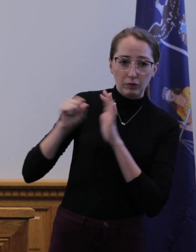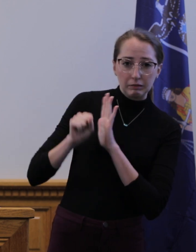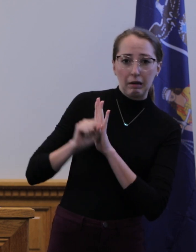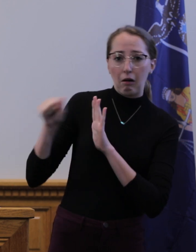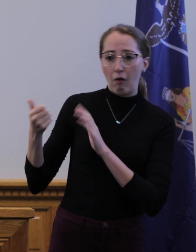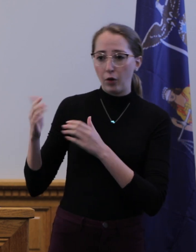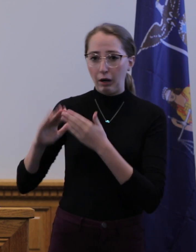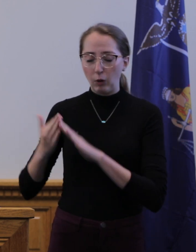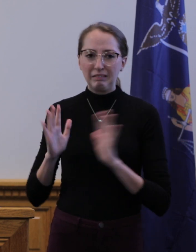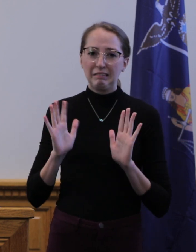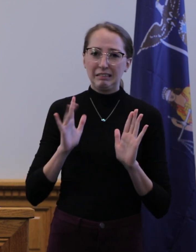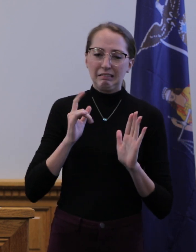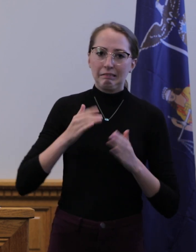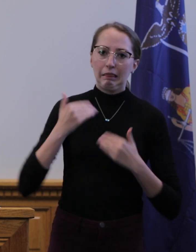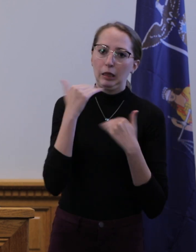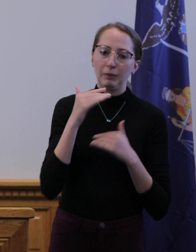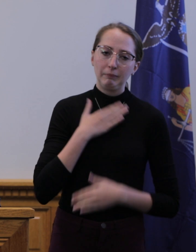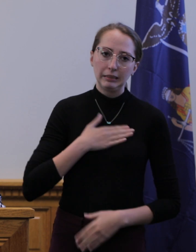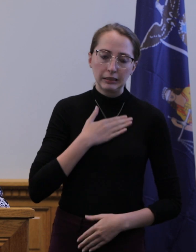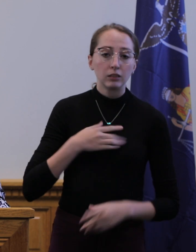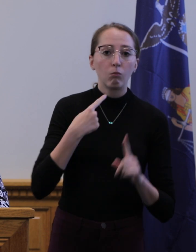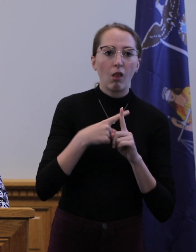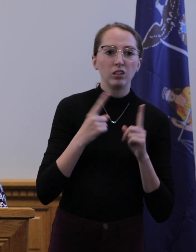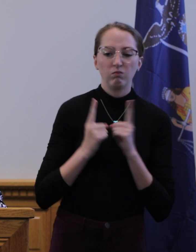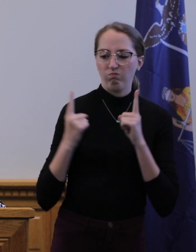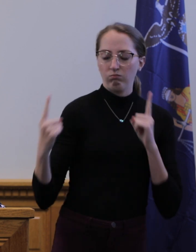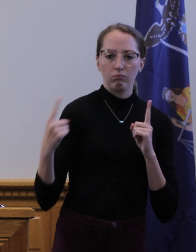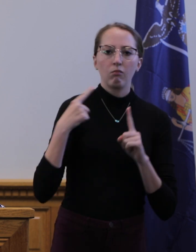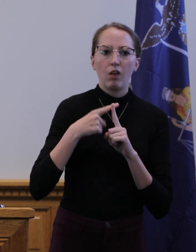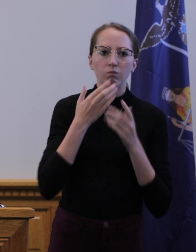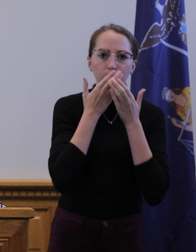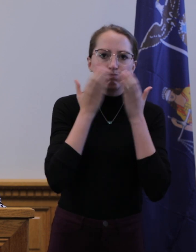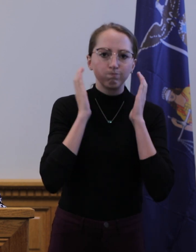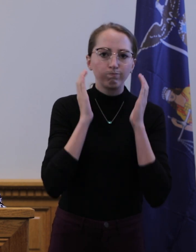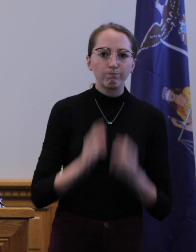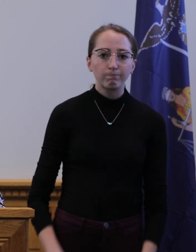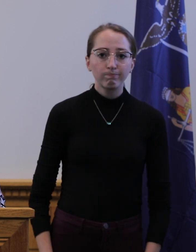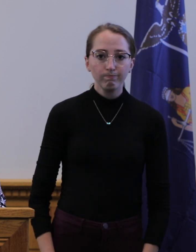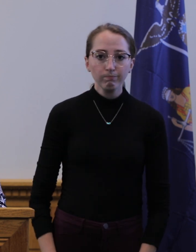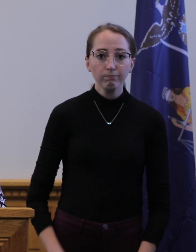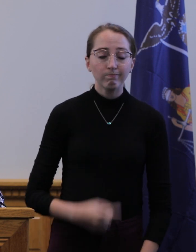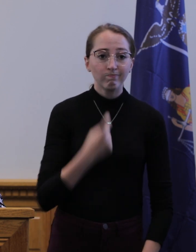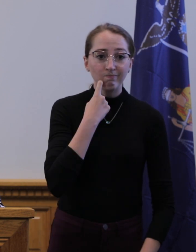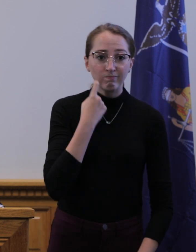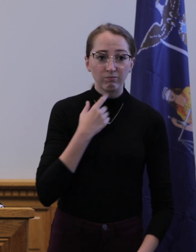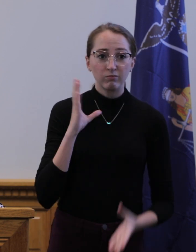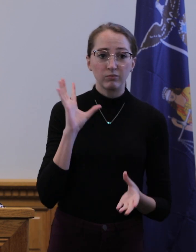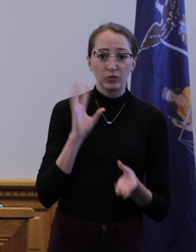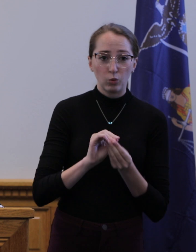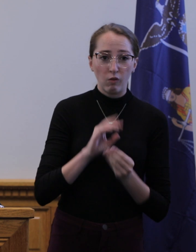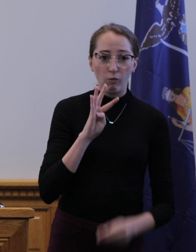practice social distancing. As of this date, we have had a total of 42